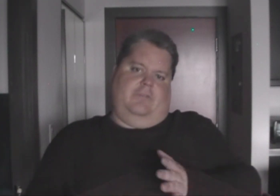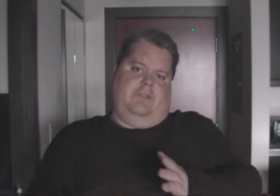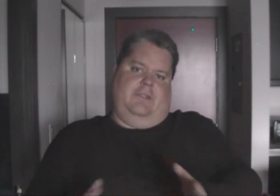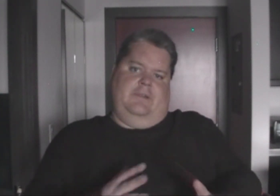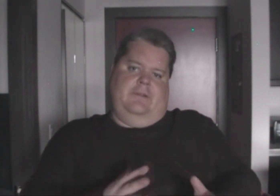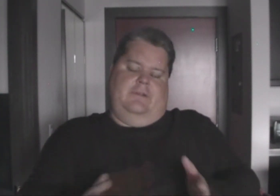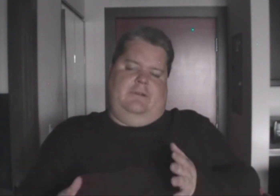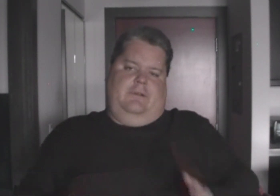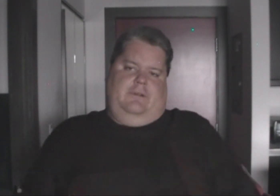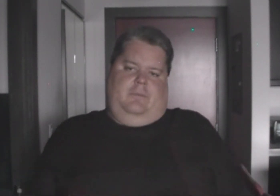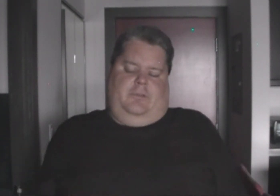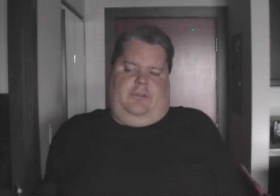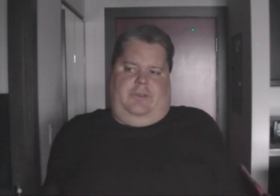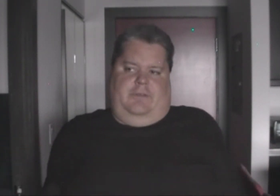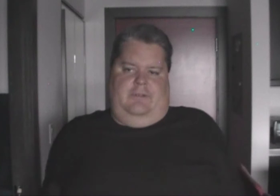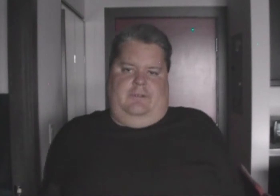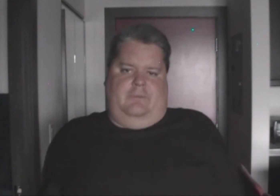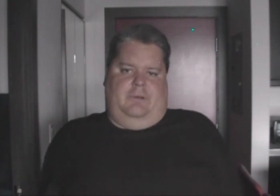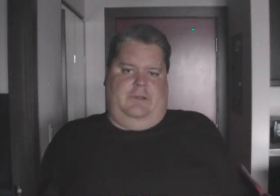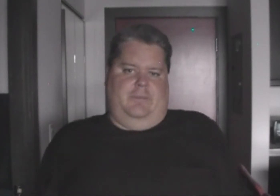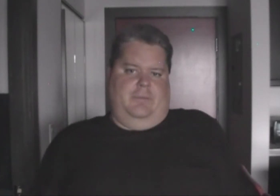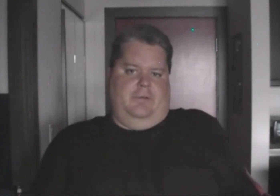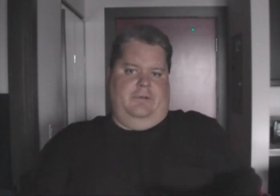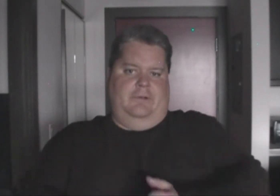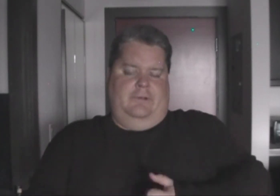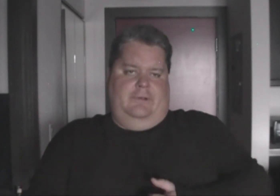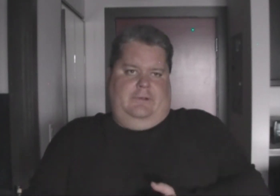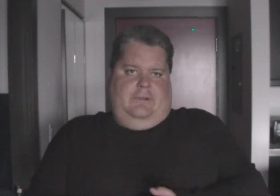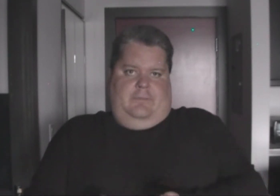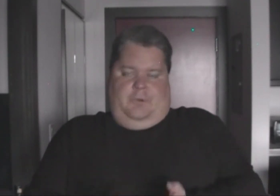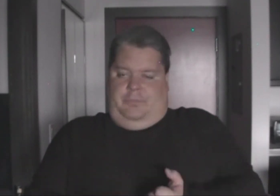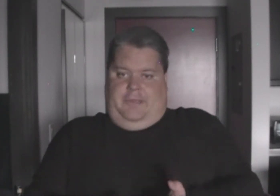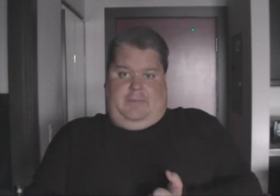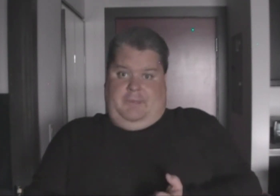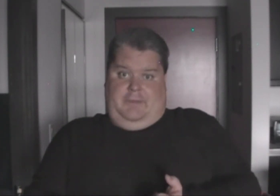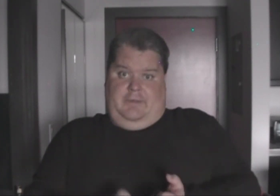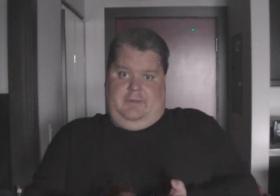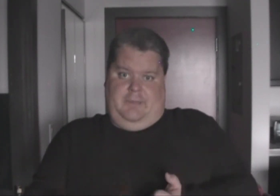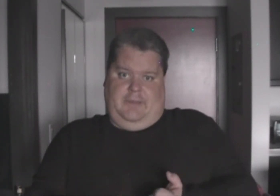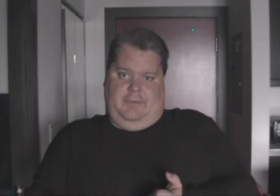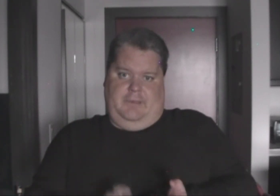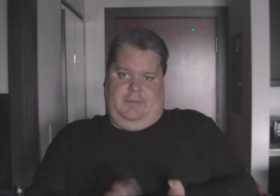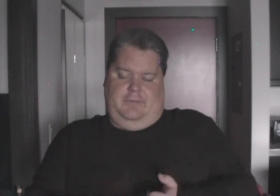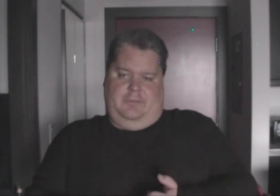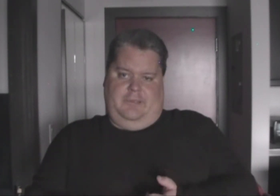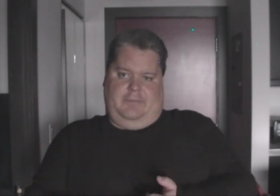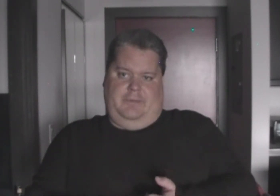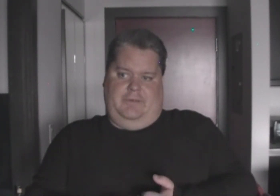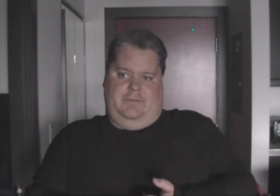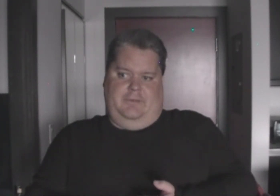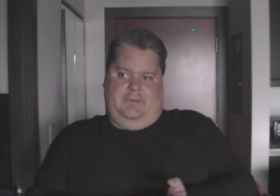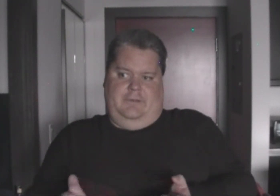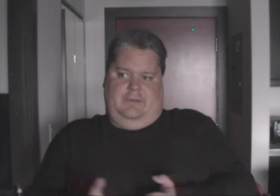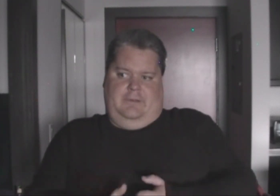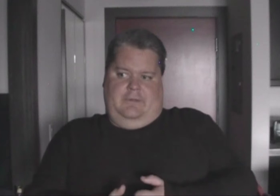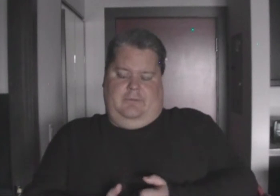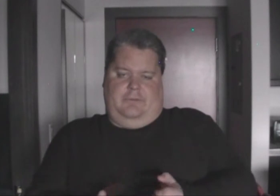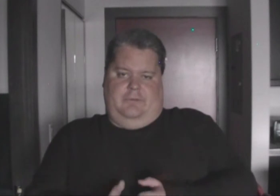of the machine. But I remember both Pac-Man, Pac-Man and Ms. Pac-Man, I mean, old-school